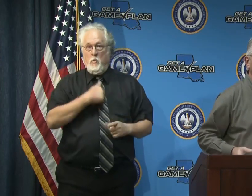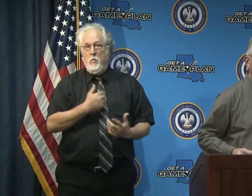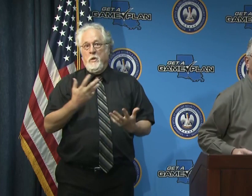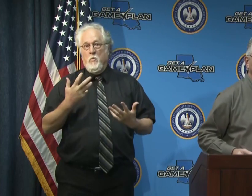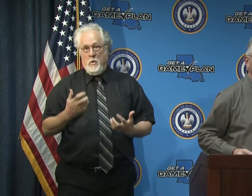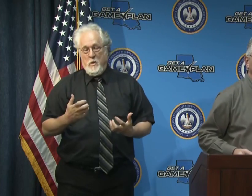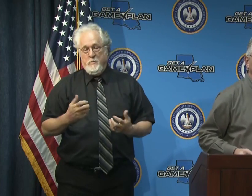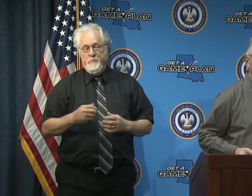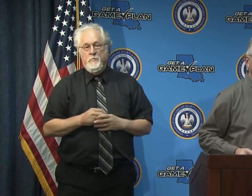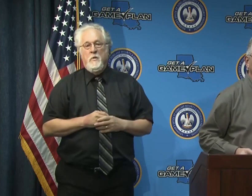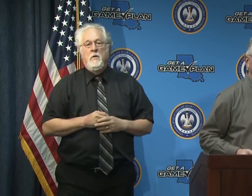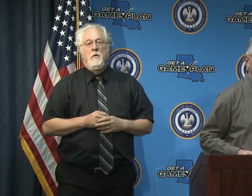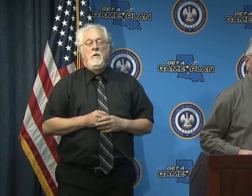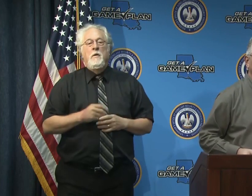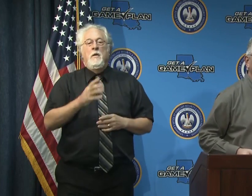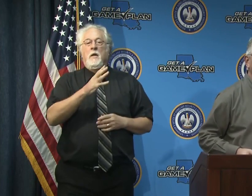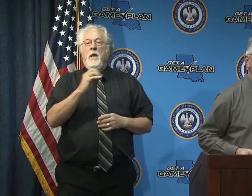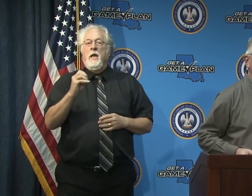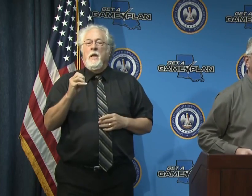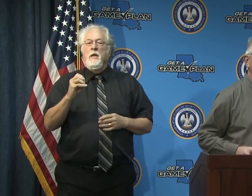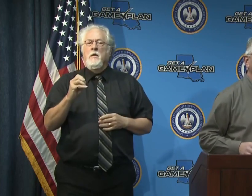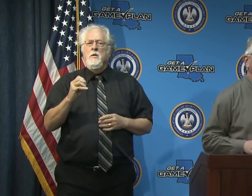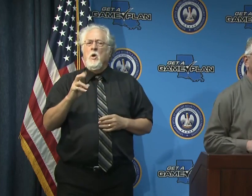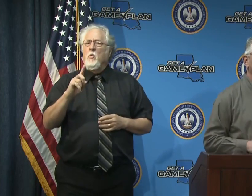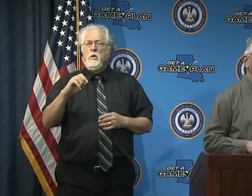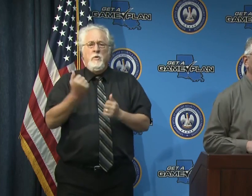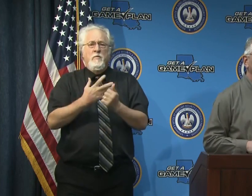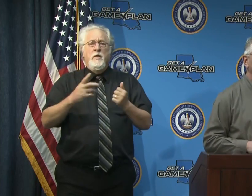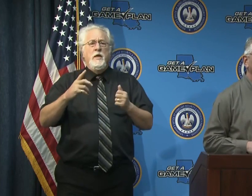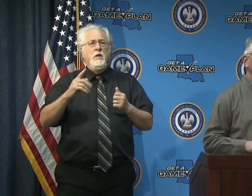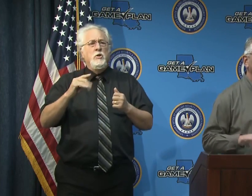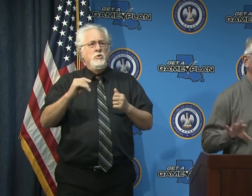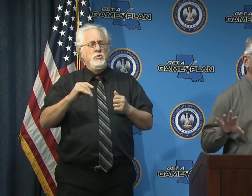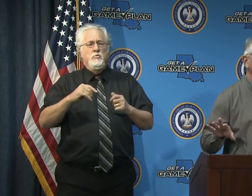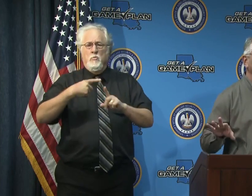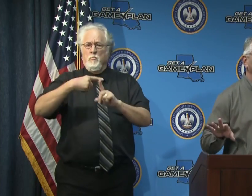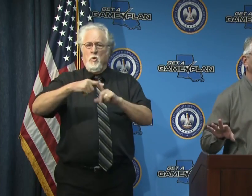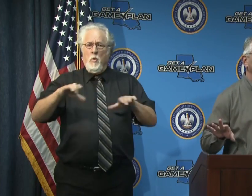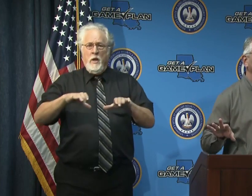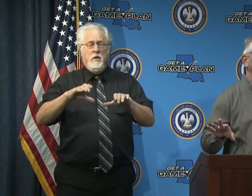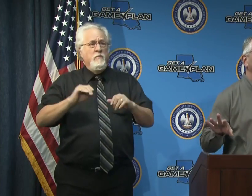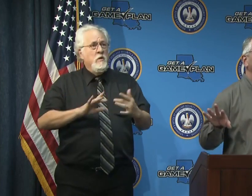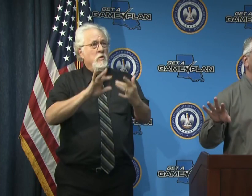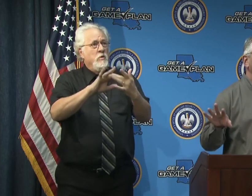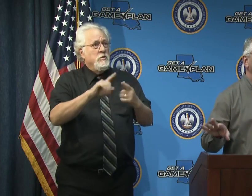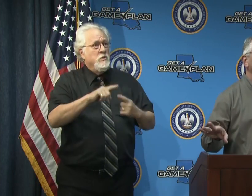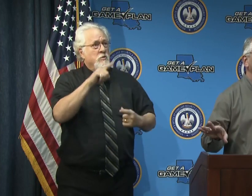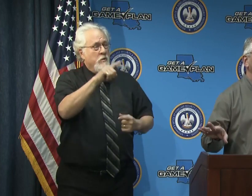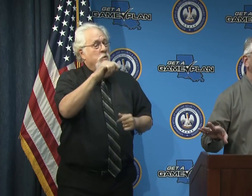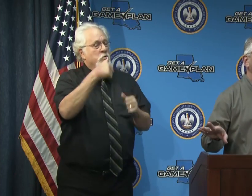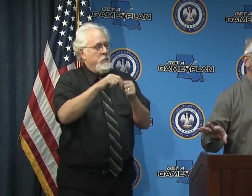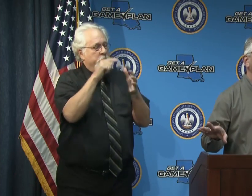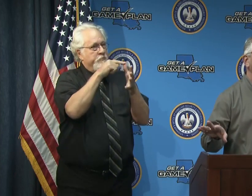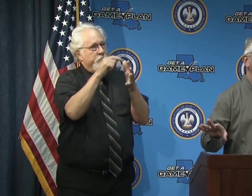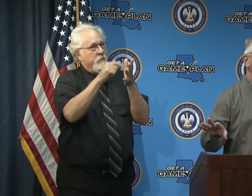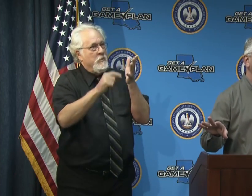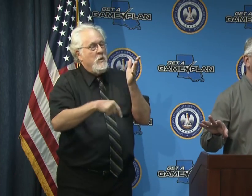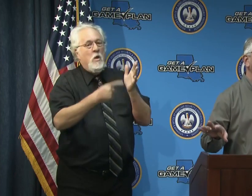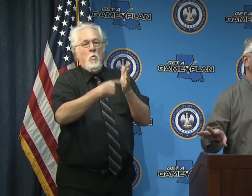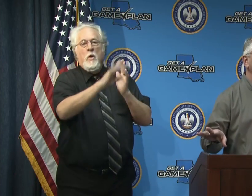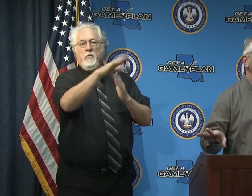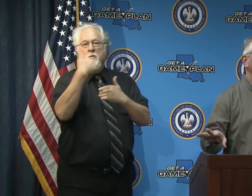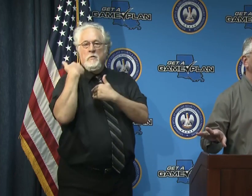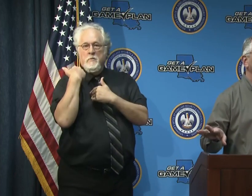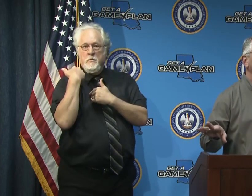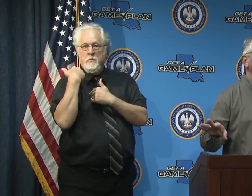to report and and so we're doing everything we can to be proactive and reach out to them remind them of what their